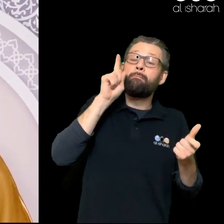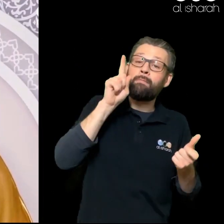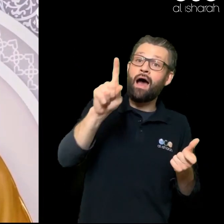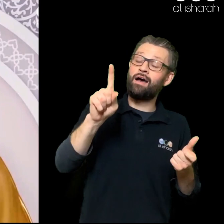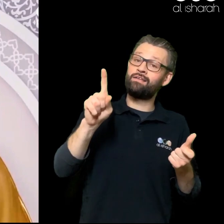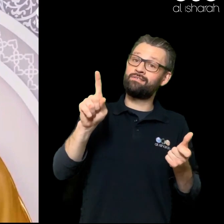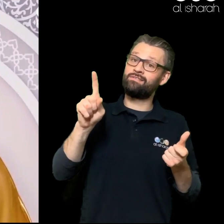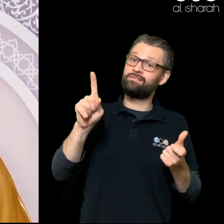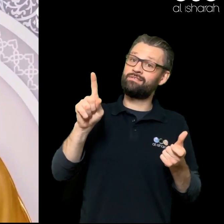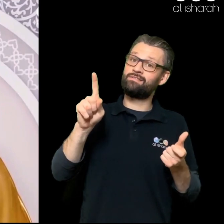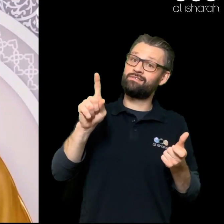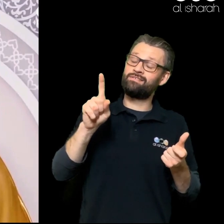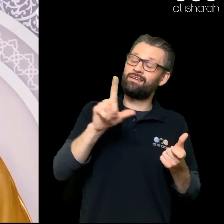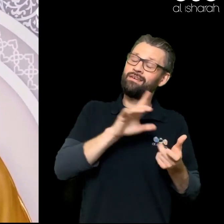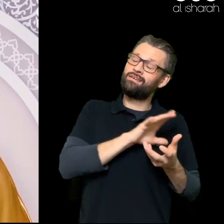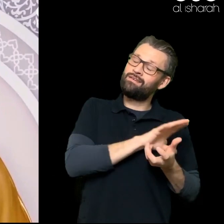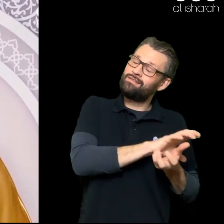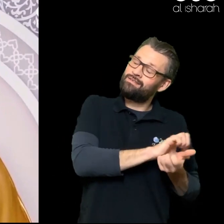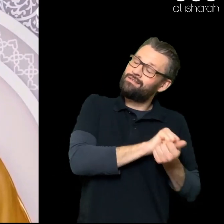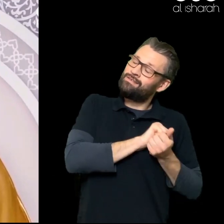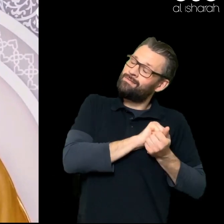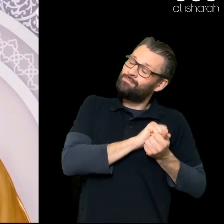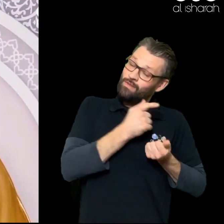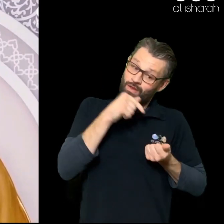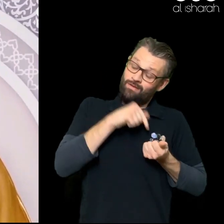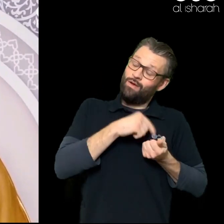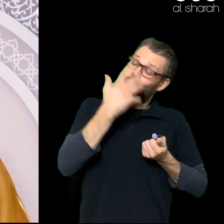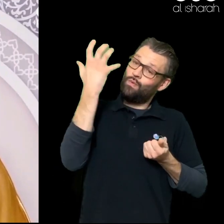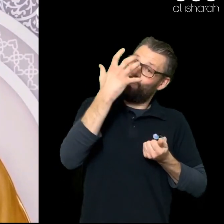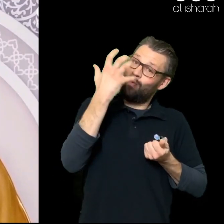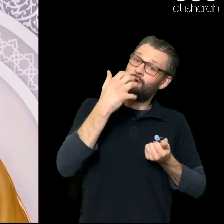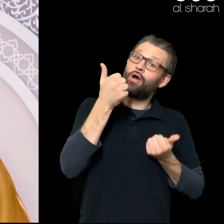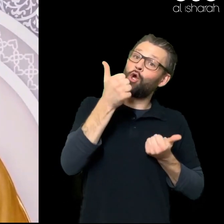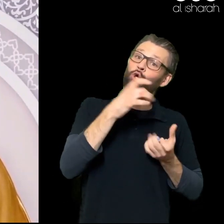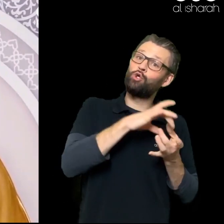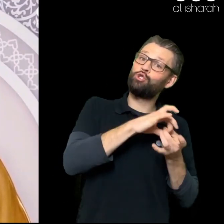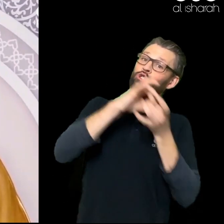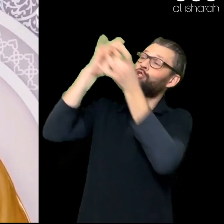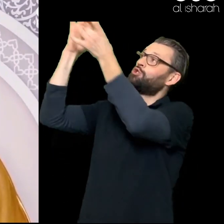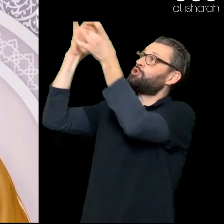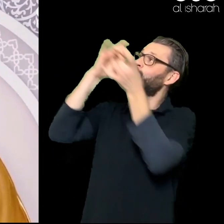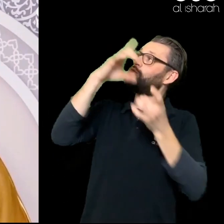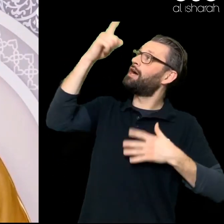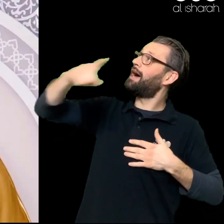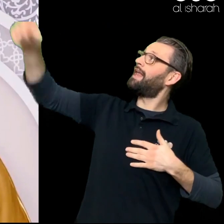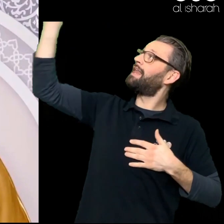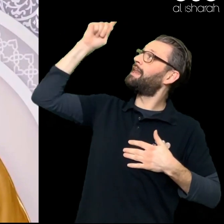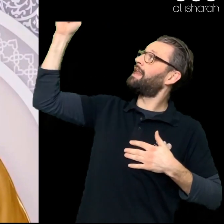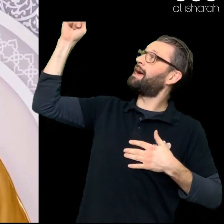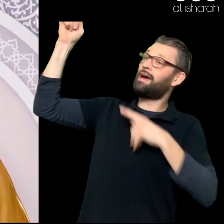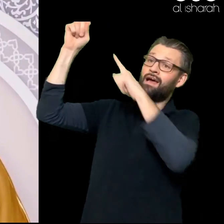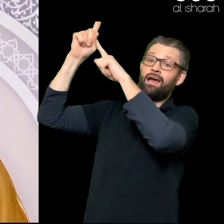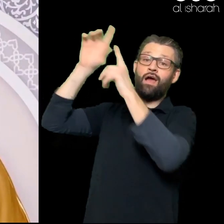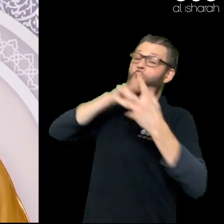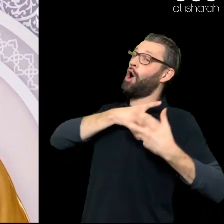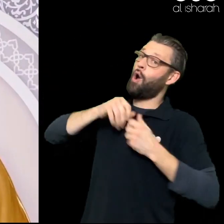hayu Ya qayyum Bir rahmatika astagheeth Oh Allah Oh Allah Who is ever living Ever watchful Ever